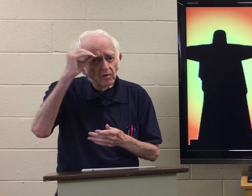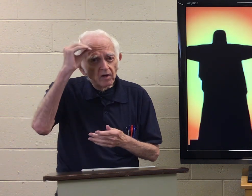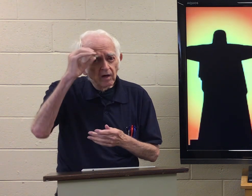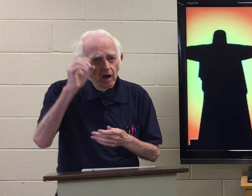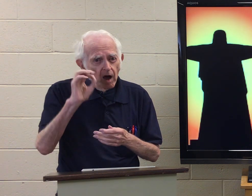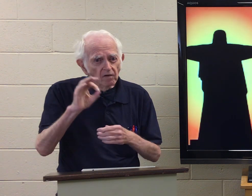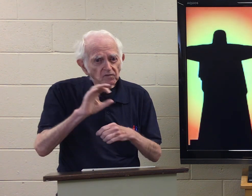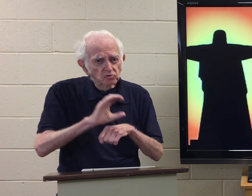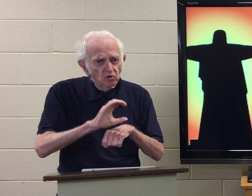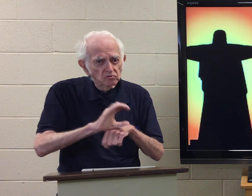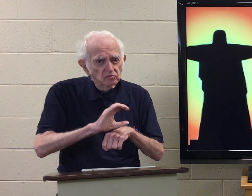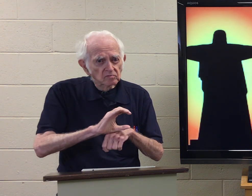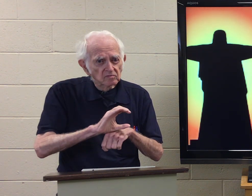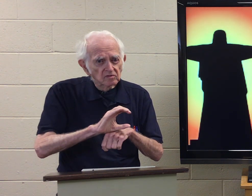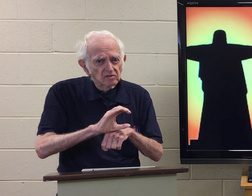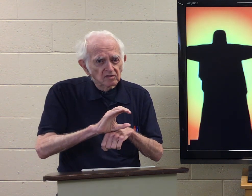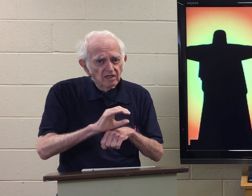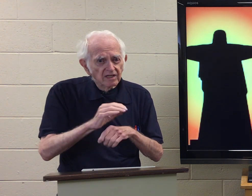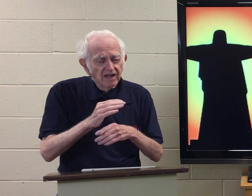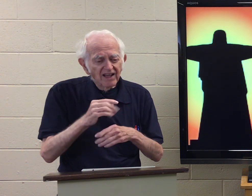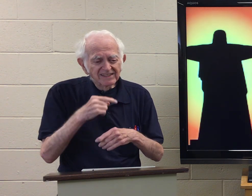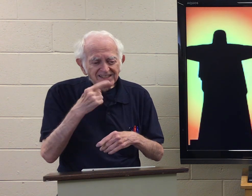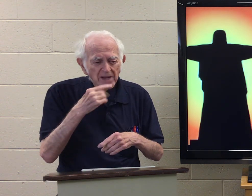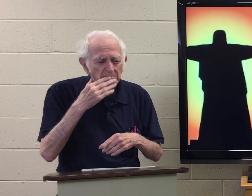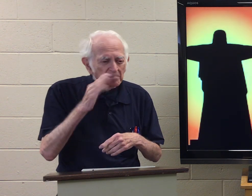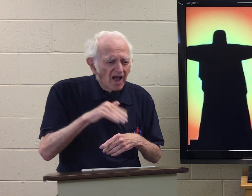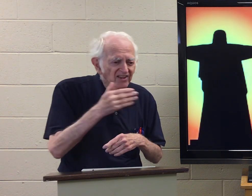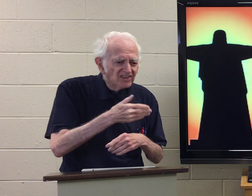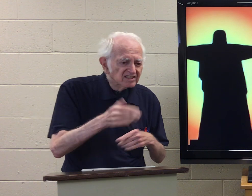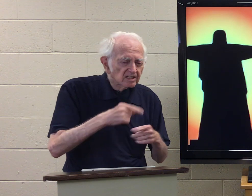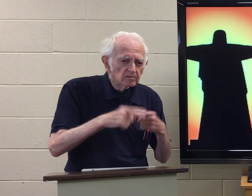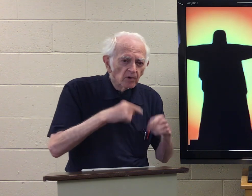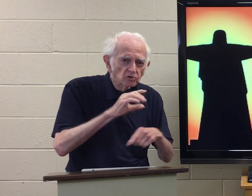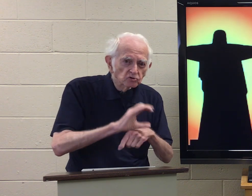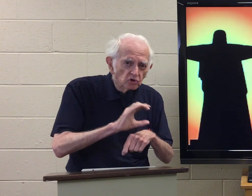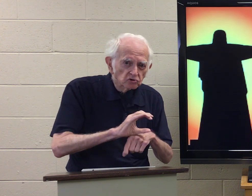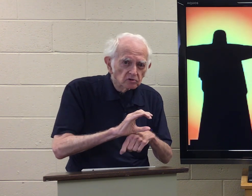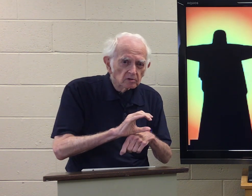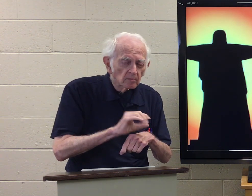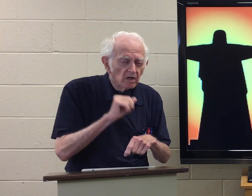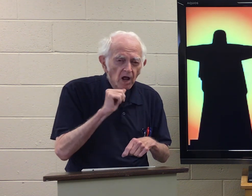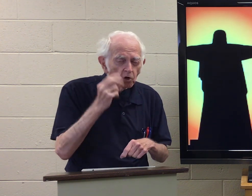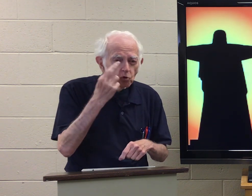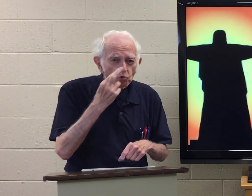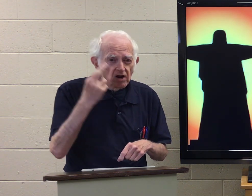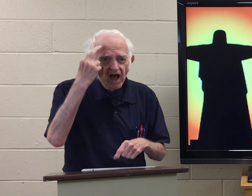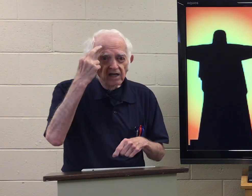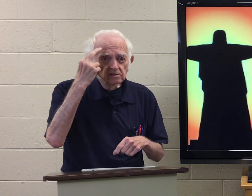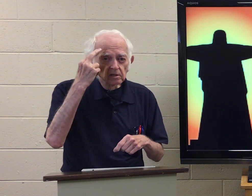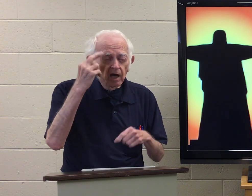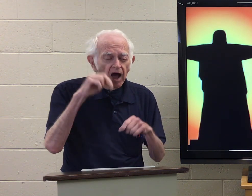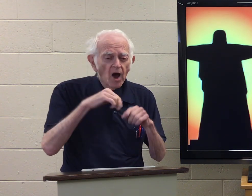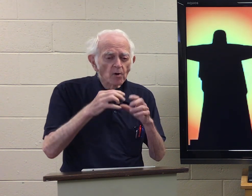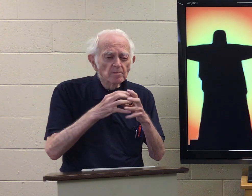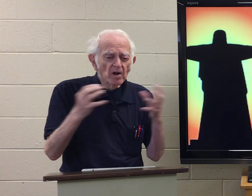opinion of the church. They say bad things about the church, but they don't realize